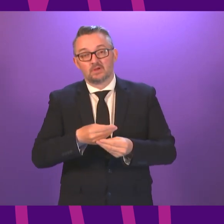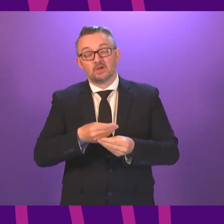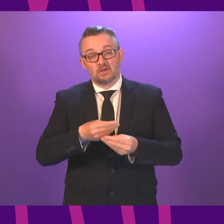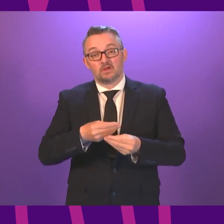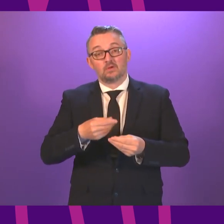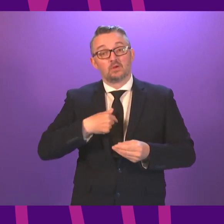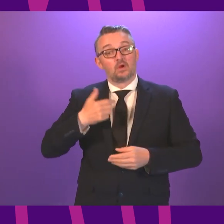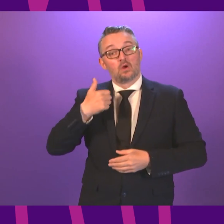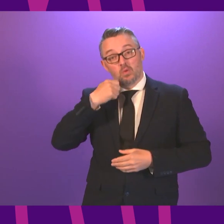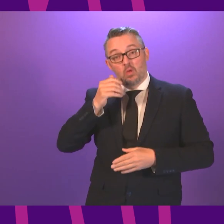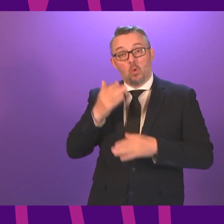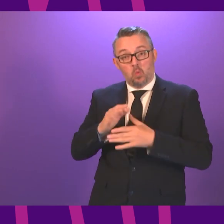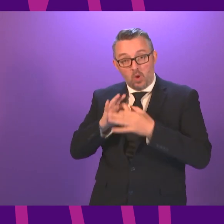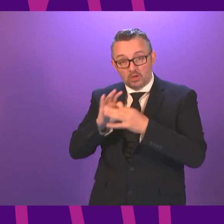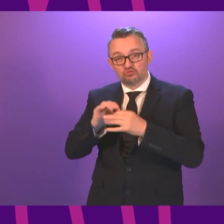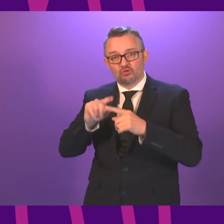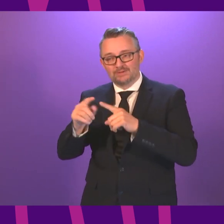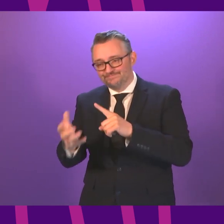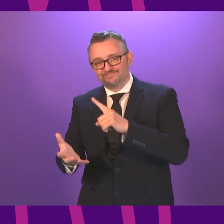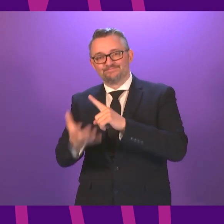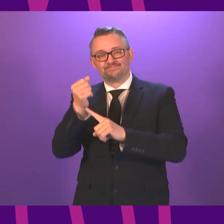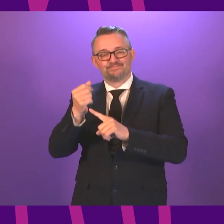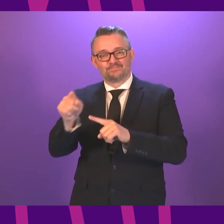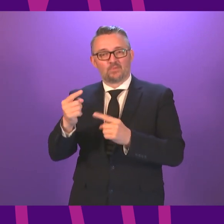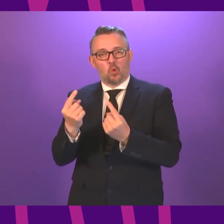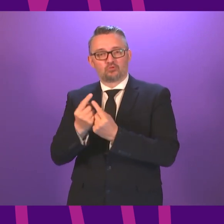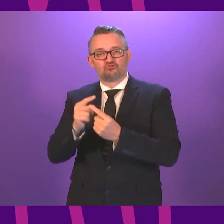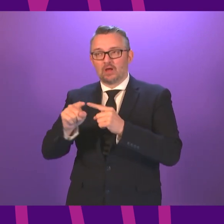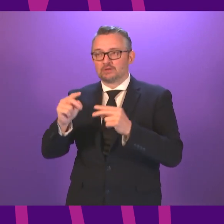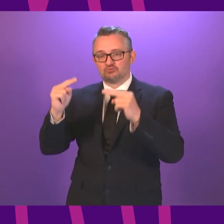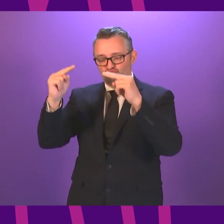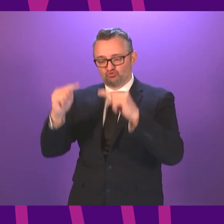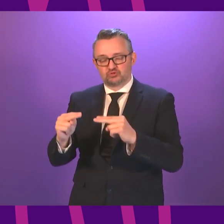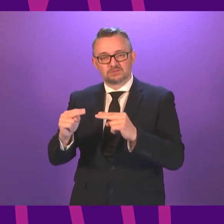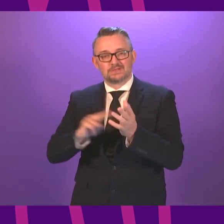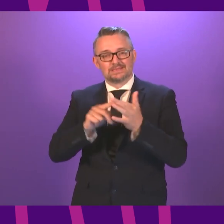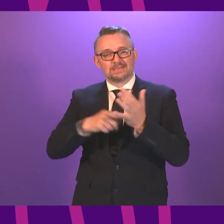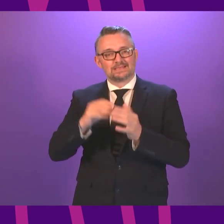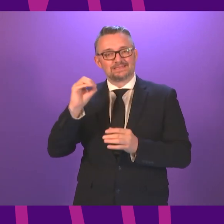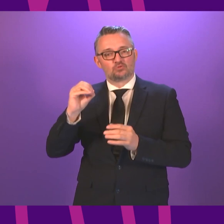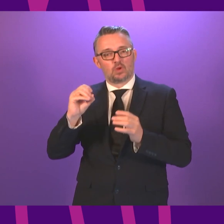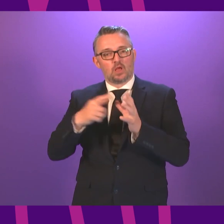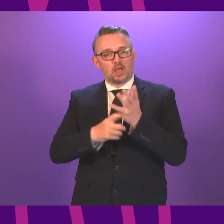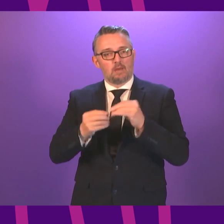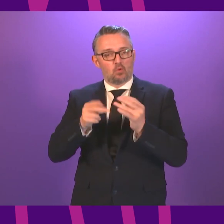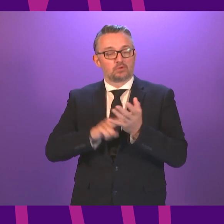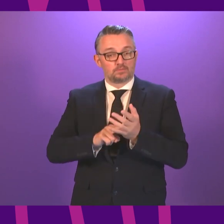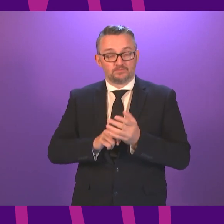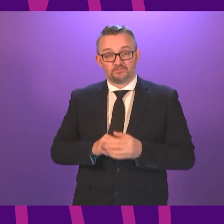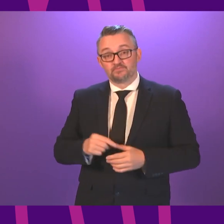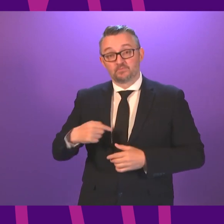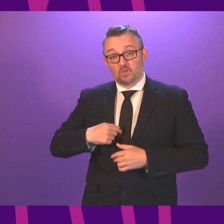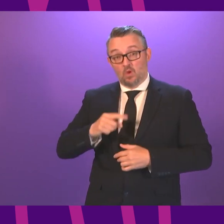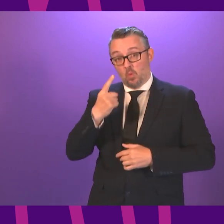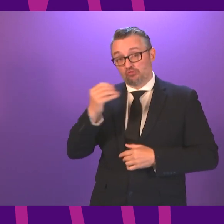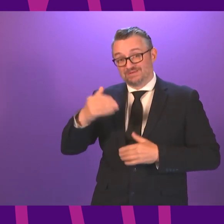we will work to seize the economic opportunities that the move to net zero will create. In our first 100 days, we will